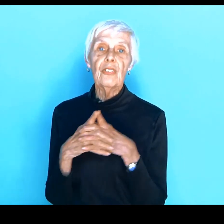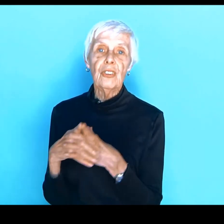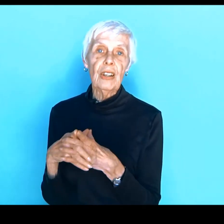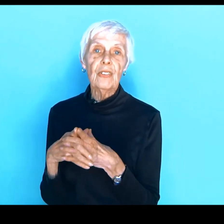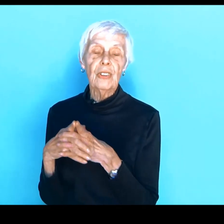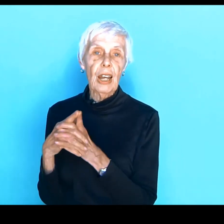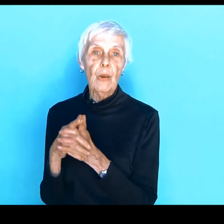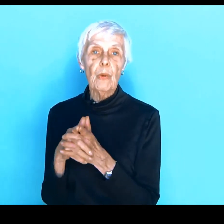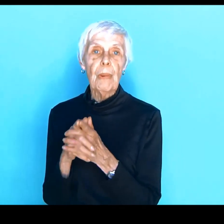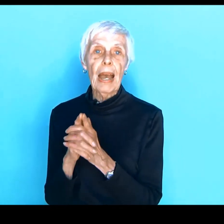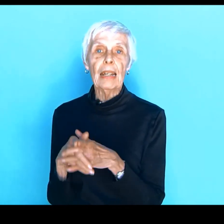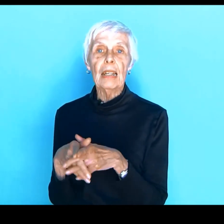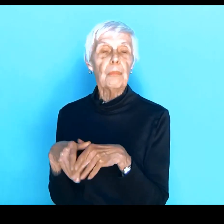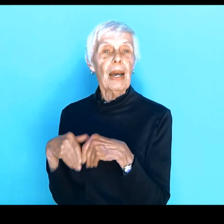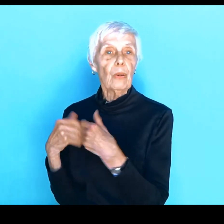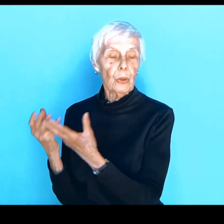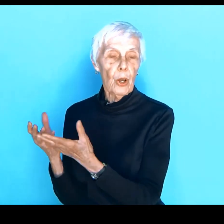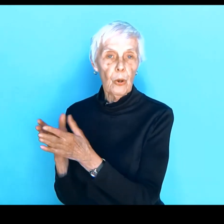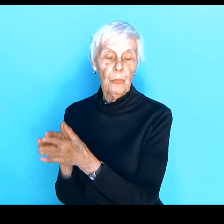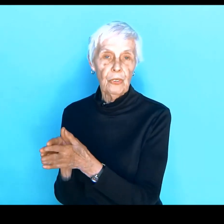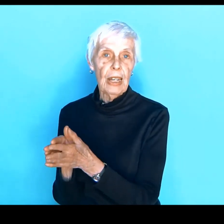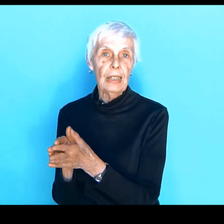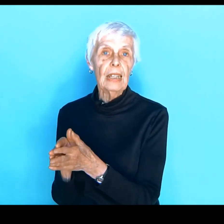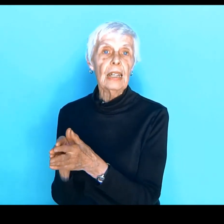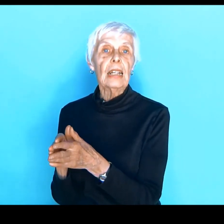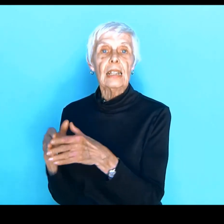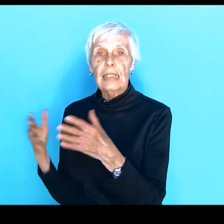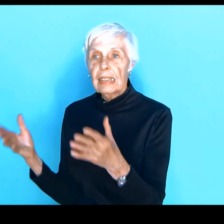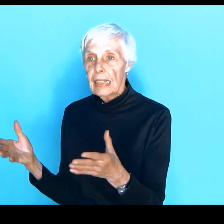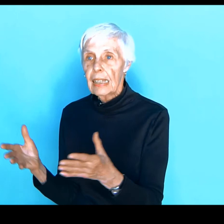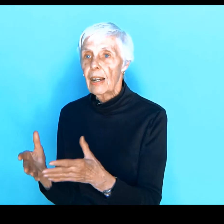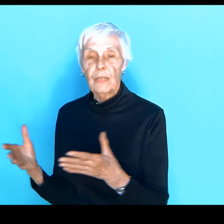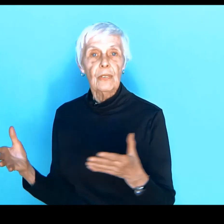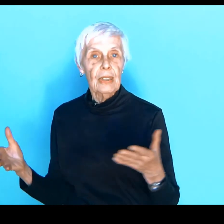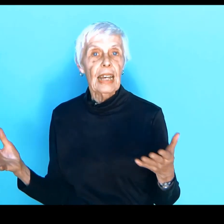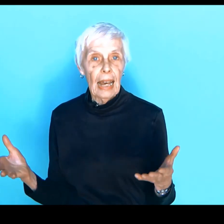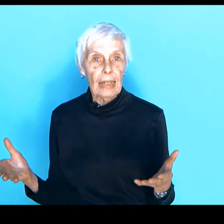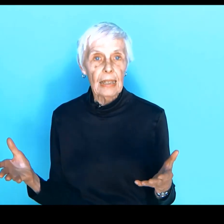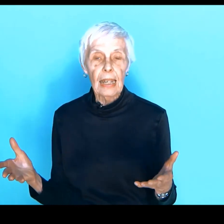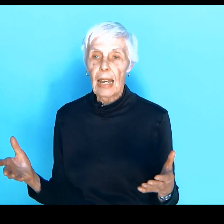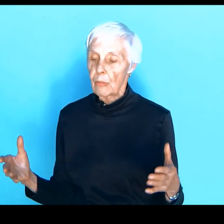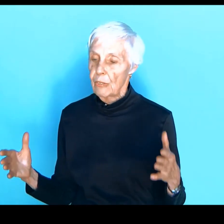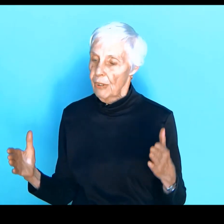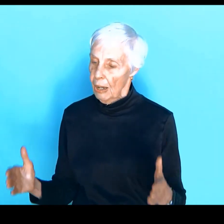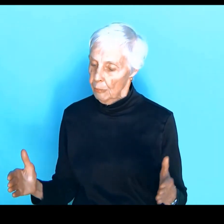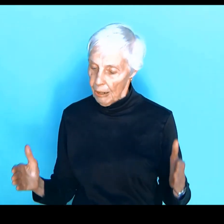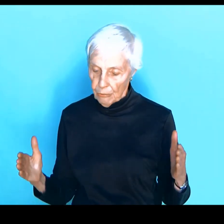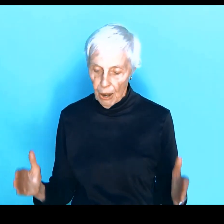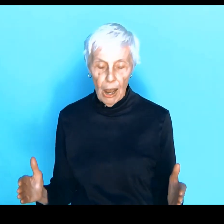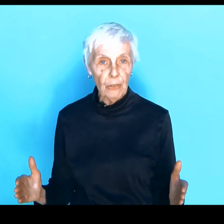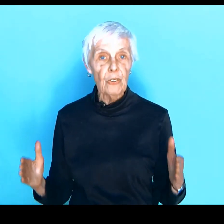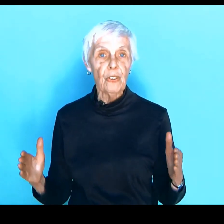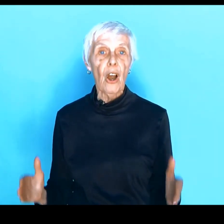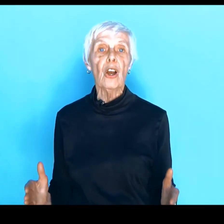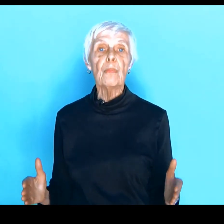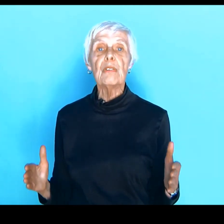sons and I were back in my old homestead cleaning out the attic, and we found my father's army